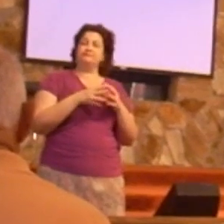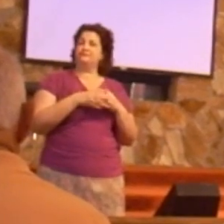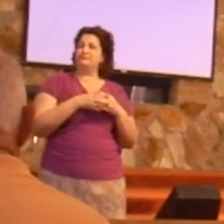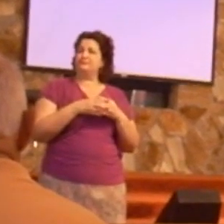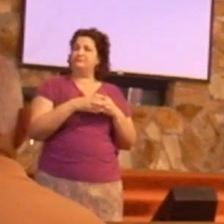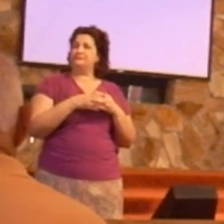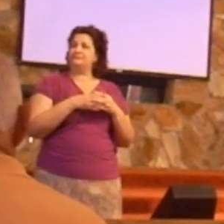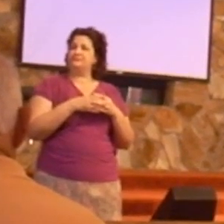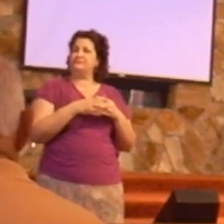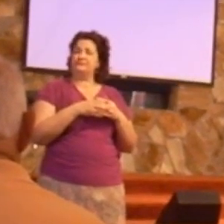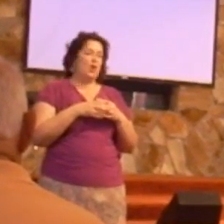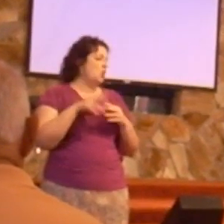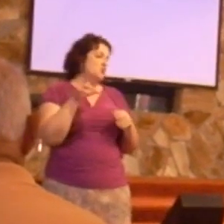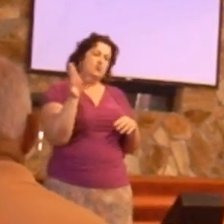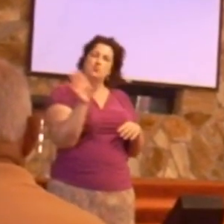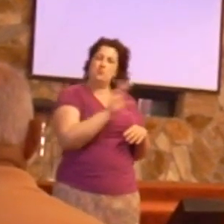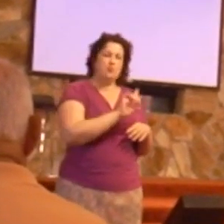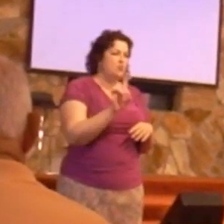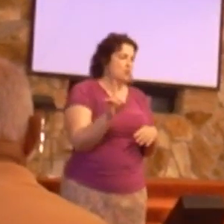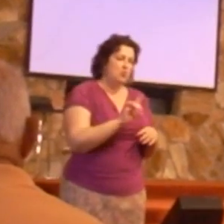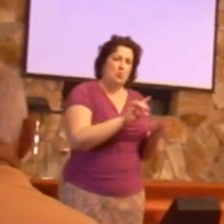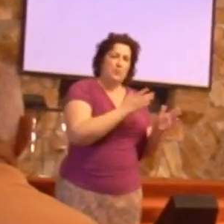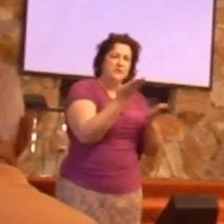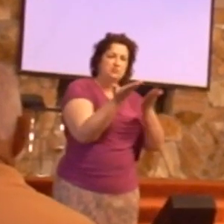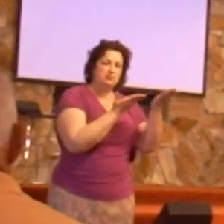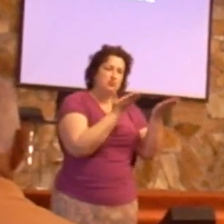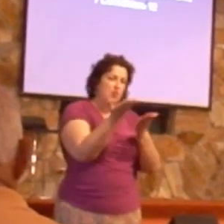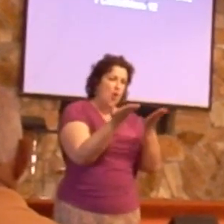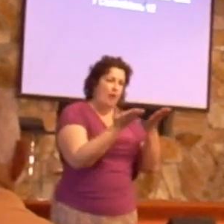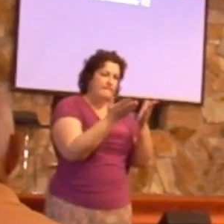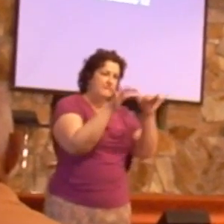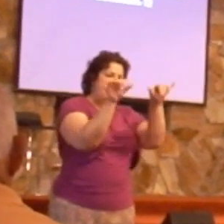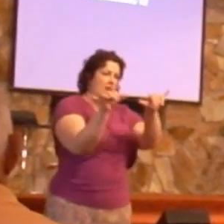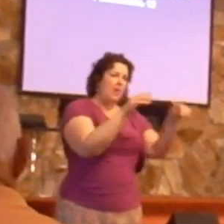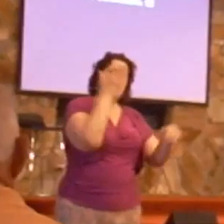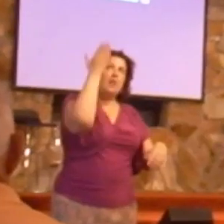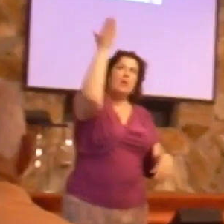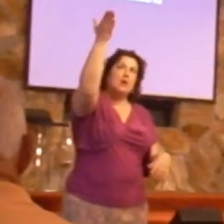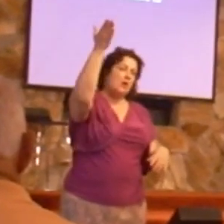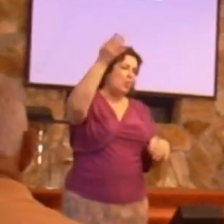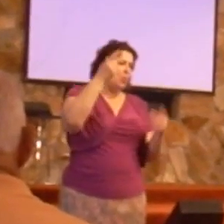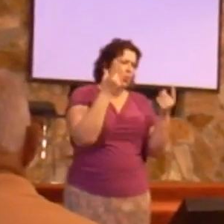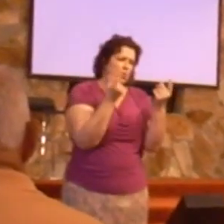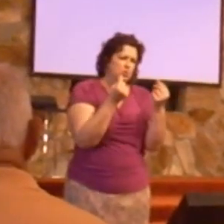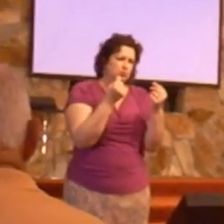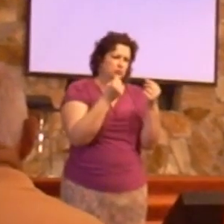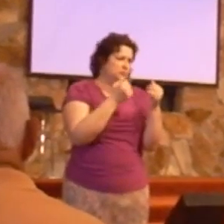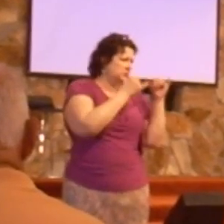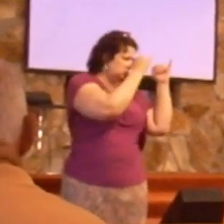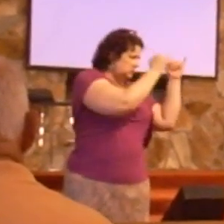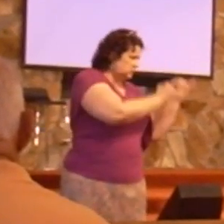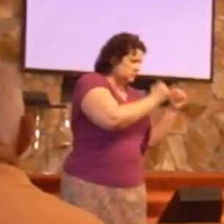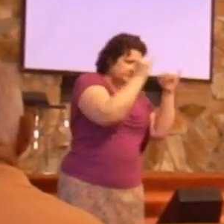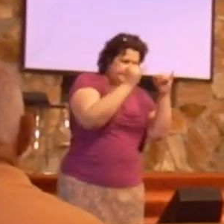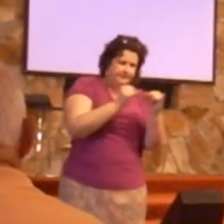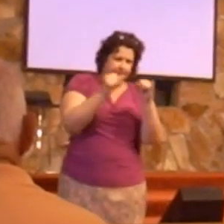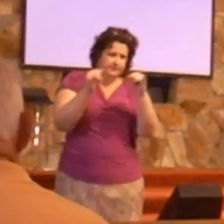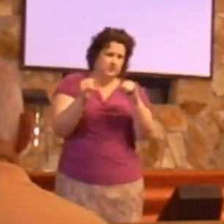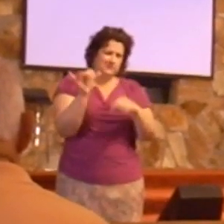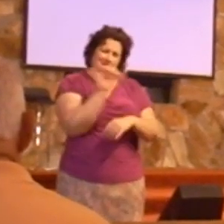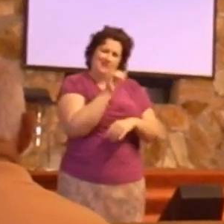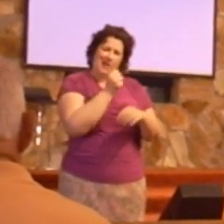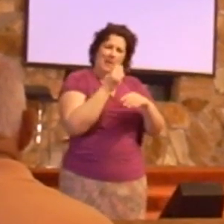member of the household, the family of God, is a minister. And so we're going to carry this